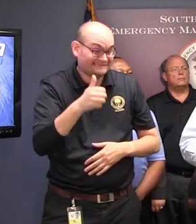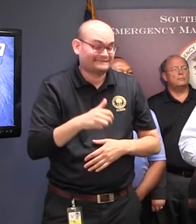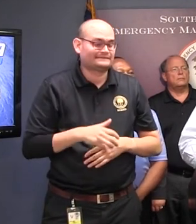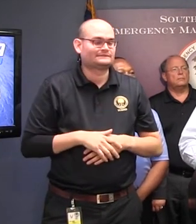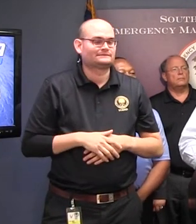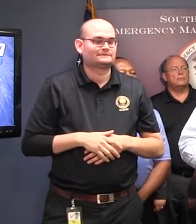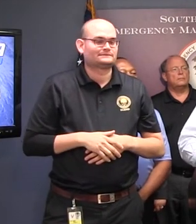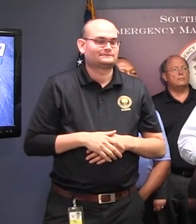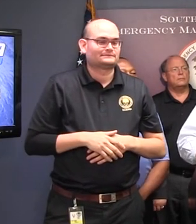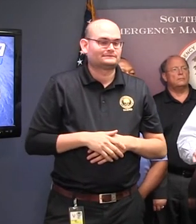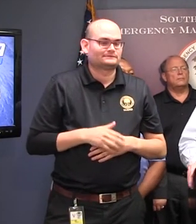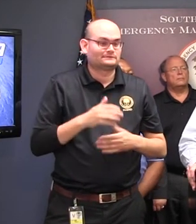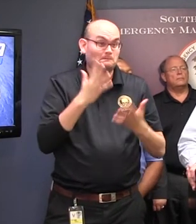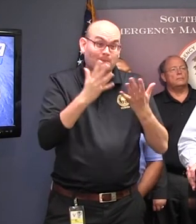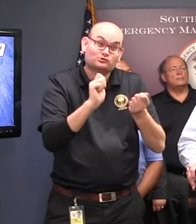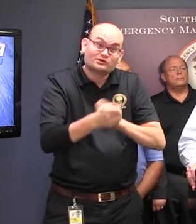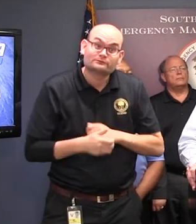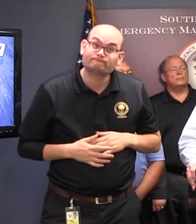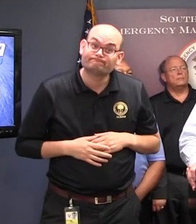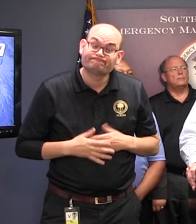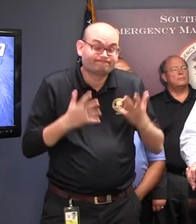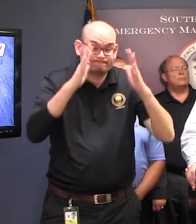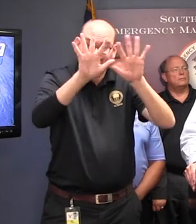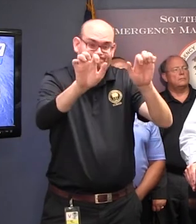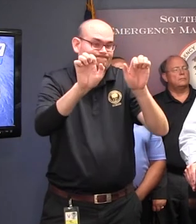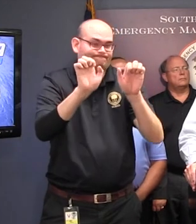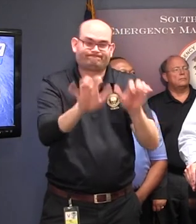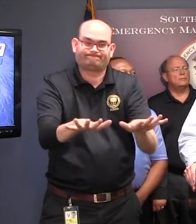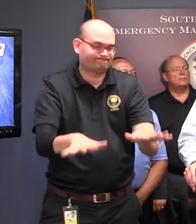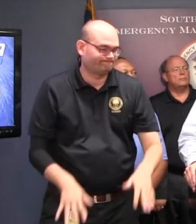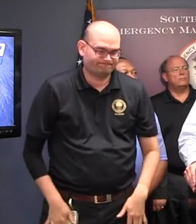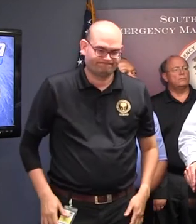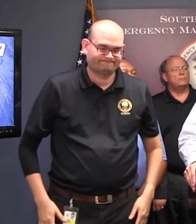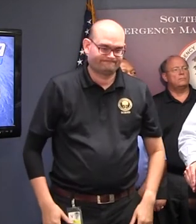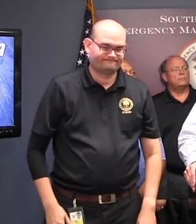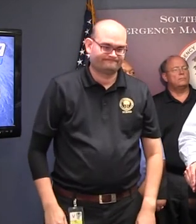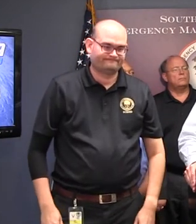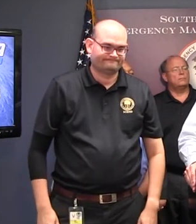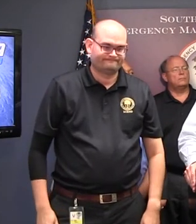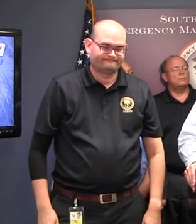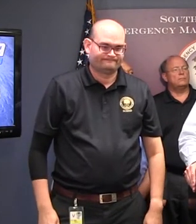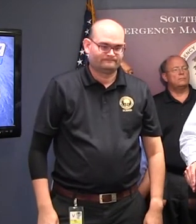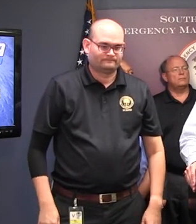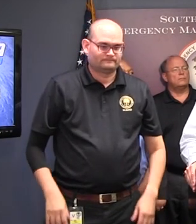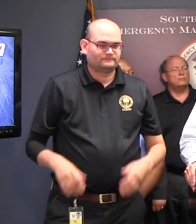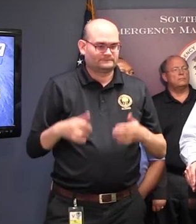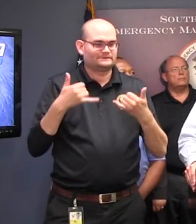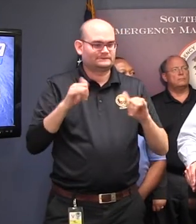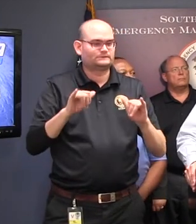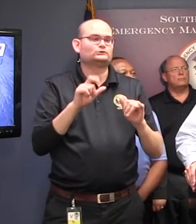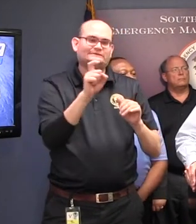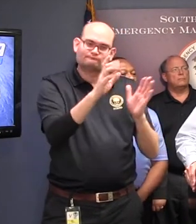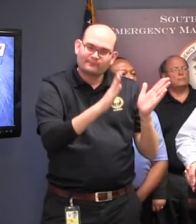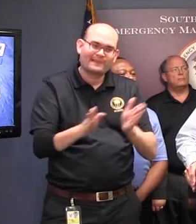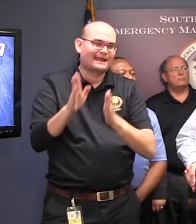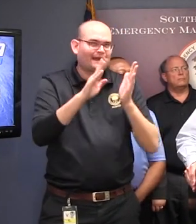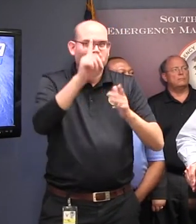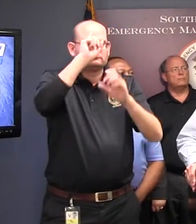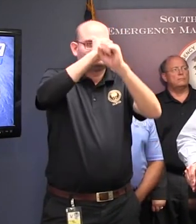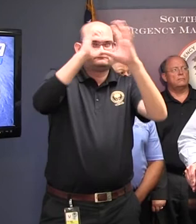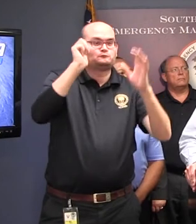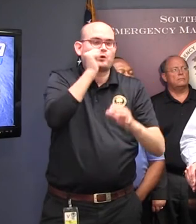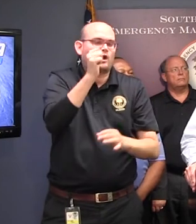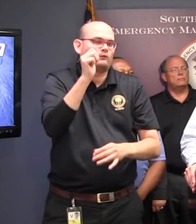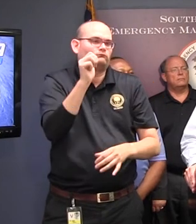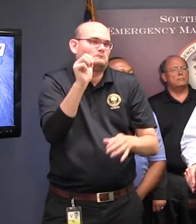We may change that, but they should not change their preparations until we change our